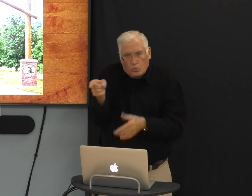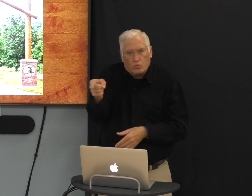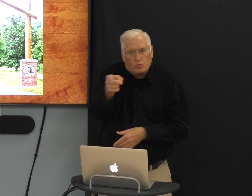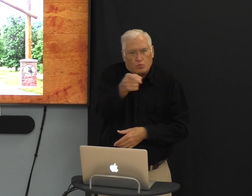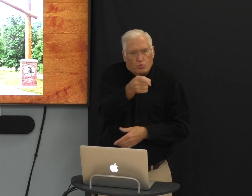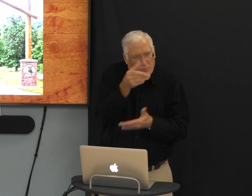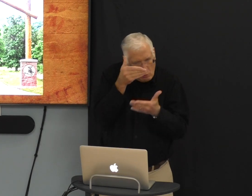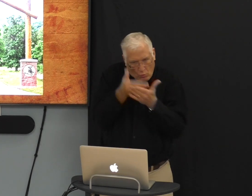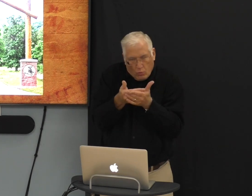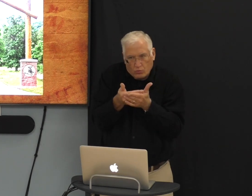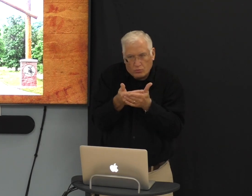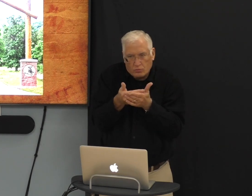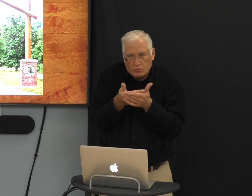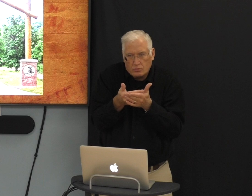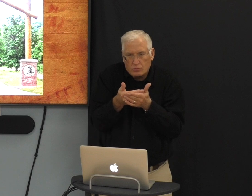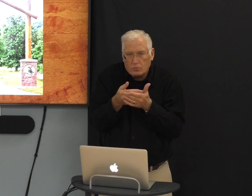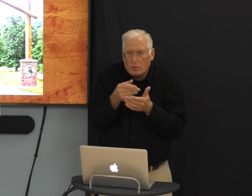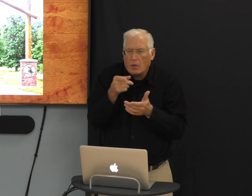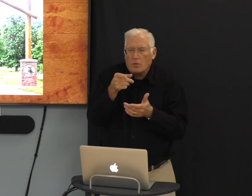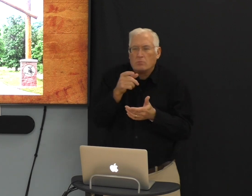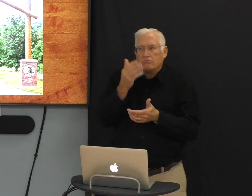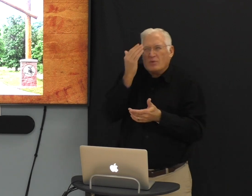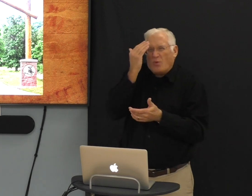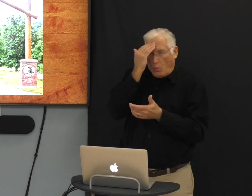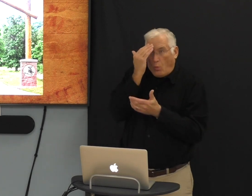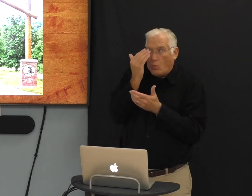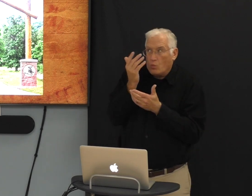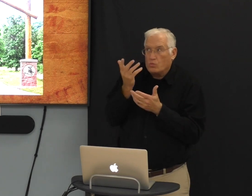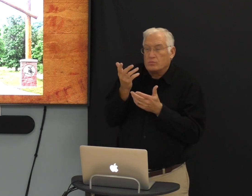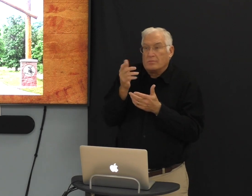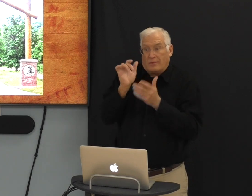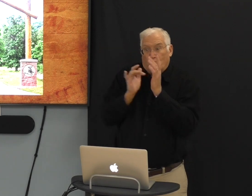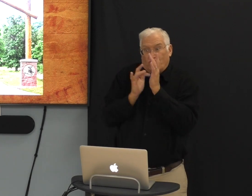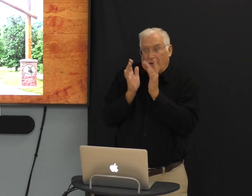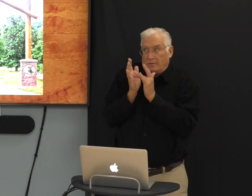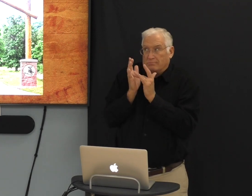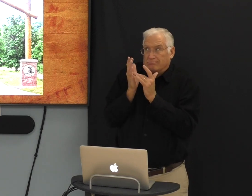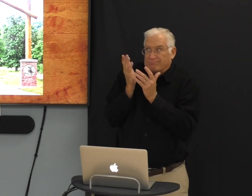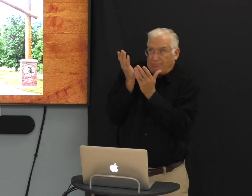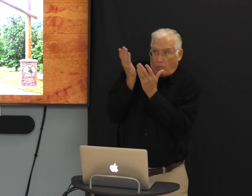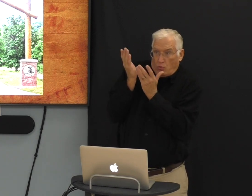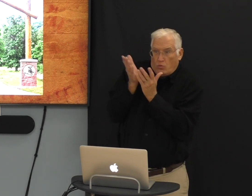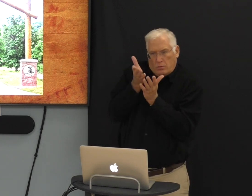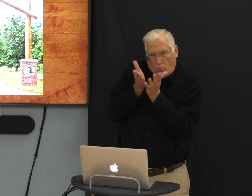And God is close. He is near to you. And so that you know that Jesus